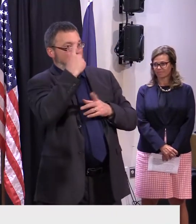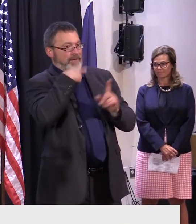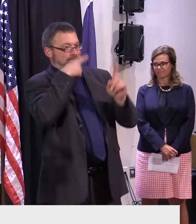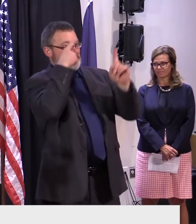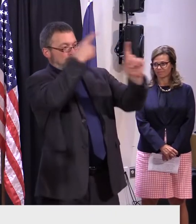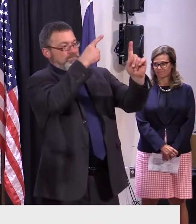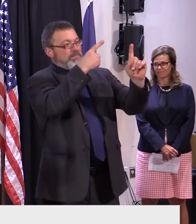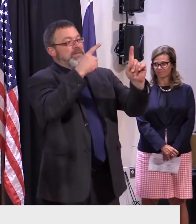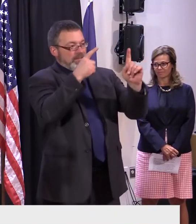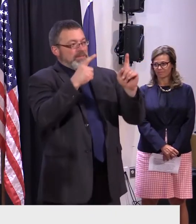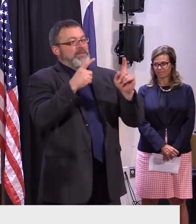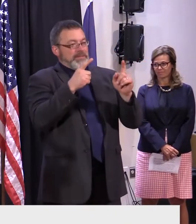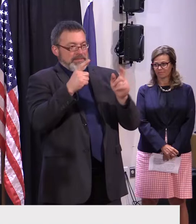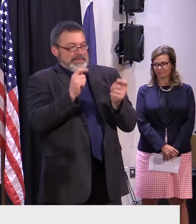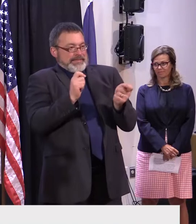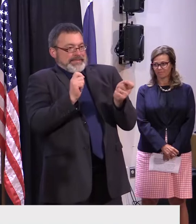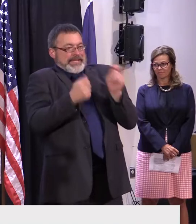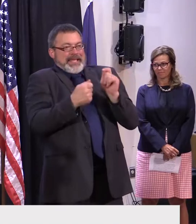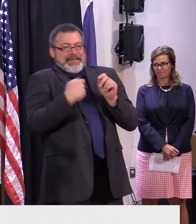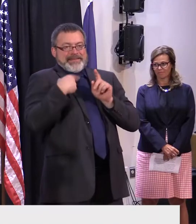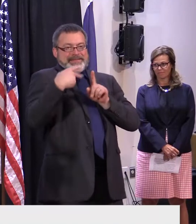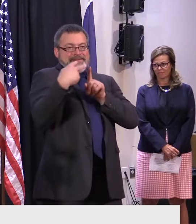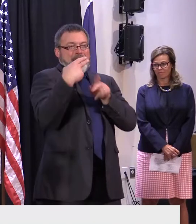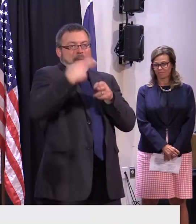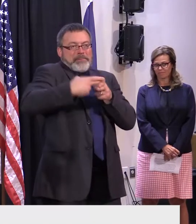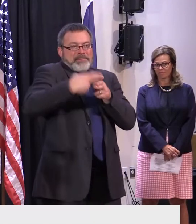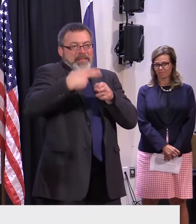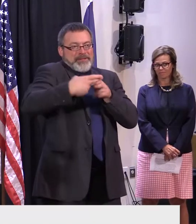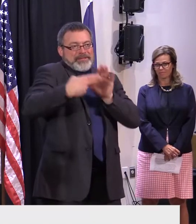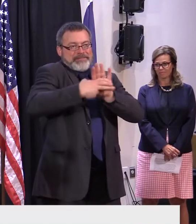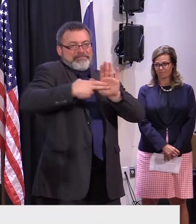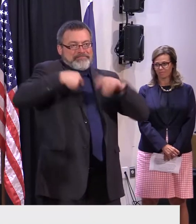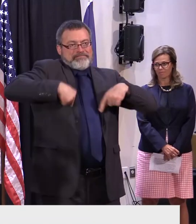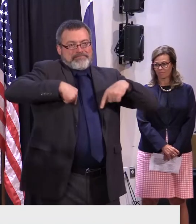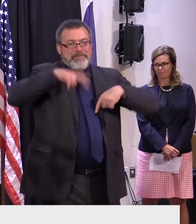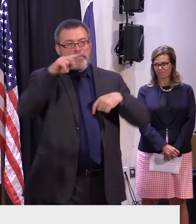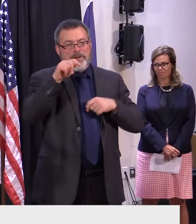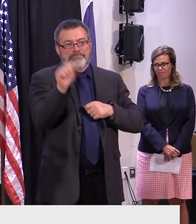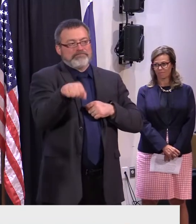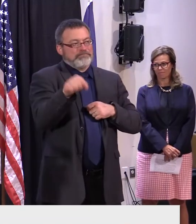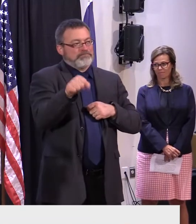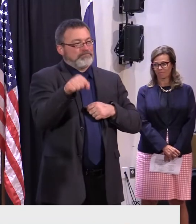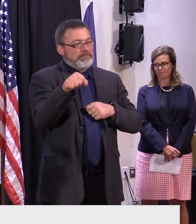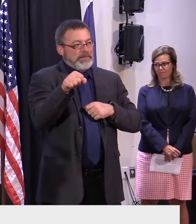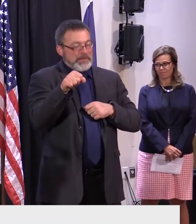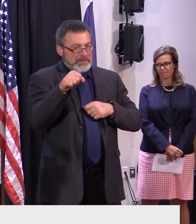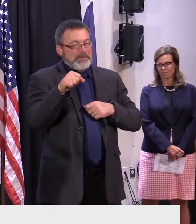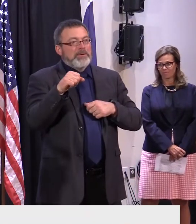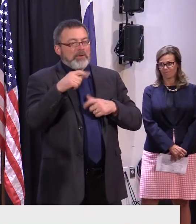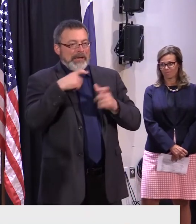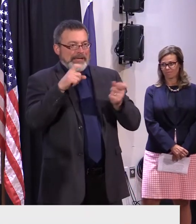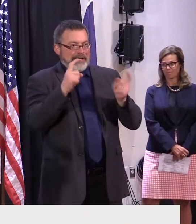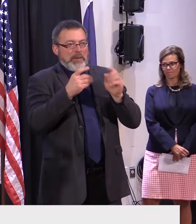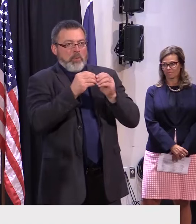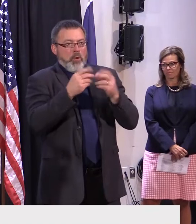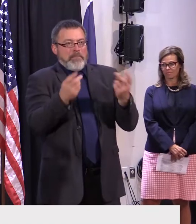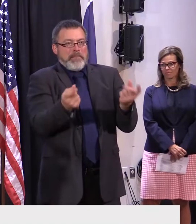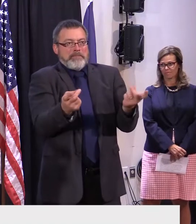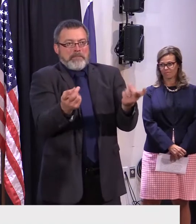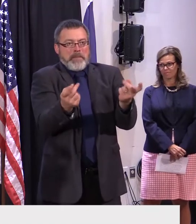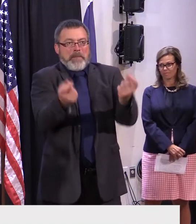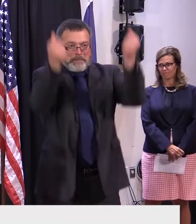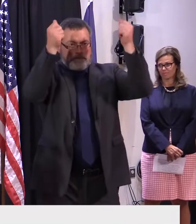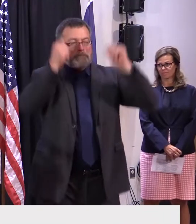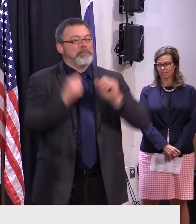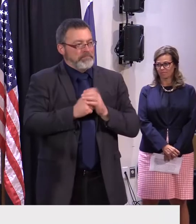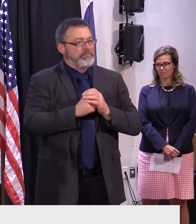try and do whatever we can to expedite the permitting process. Unfortunately, we haven't gained much ground with the